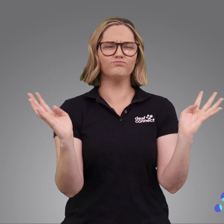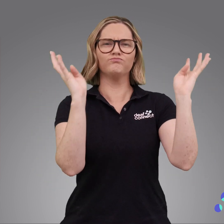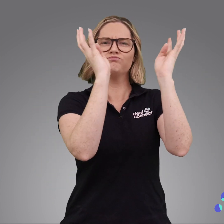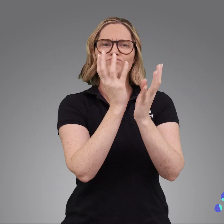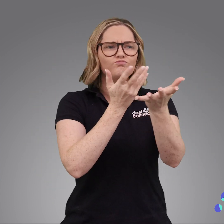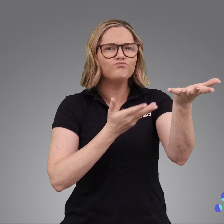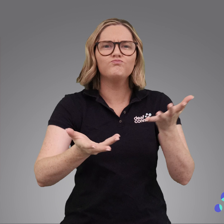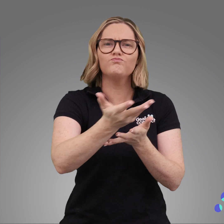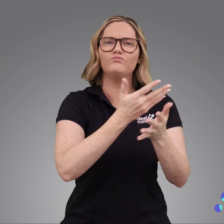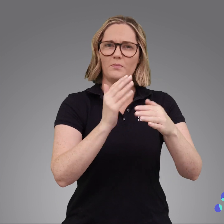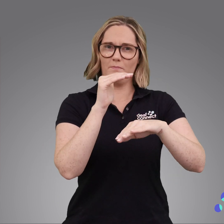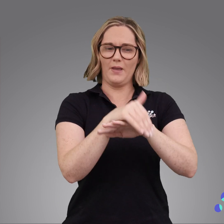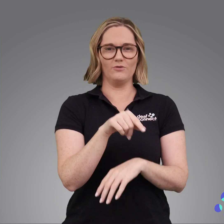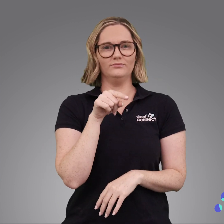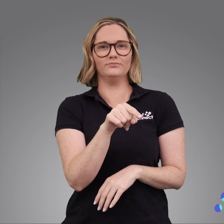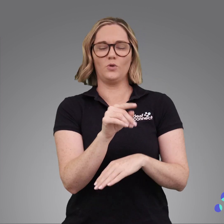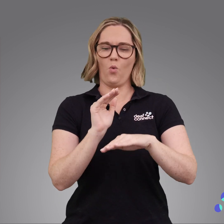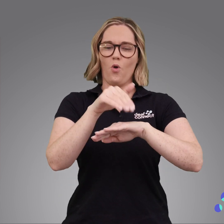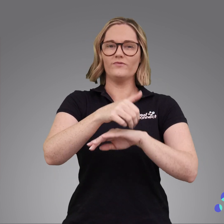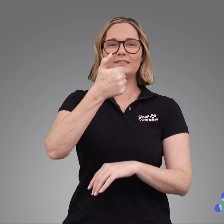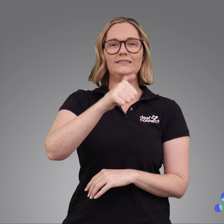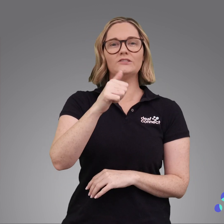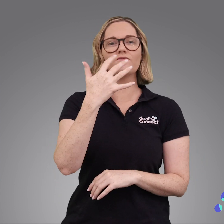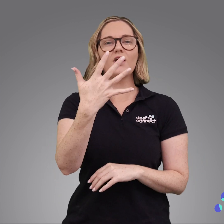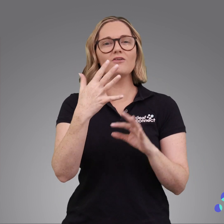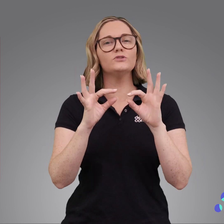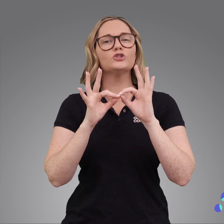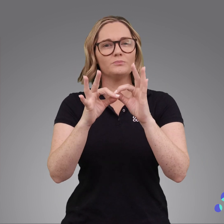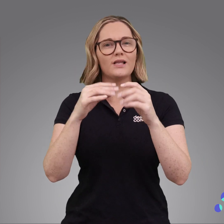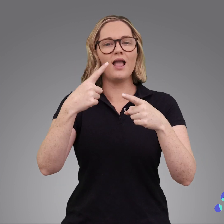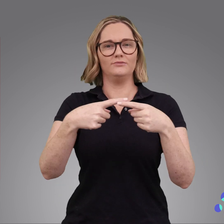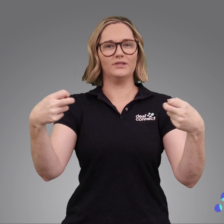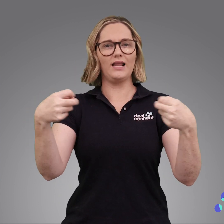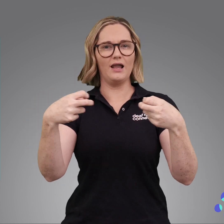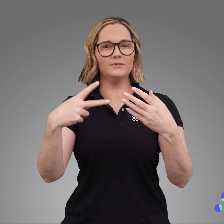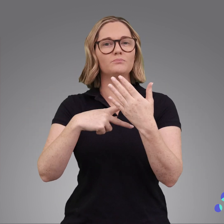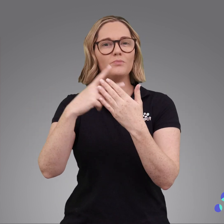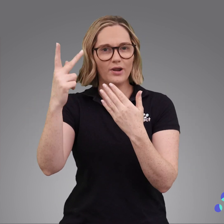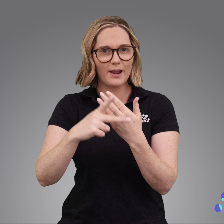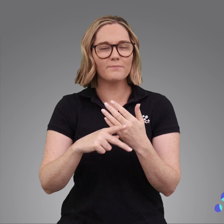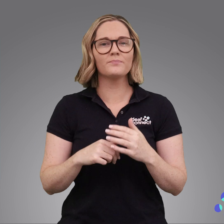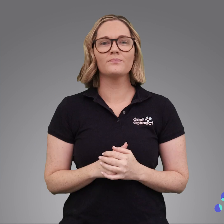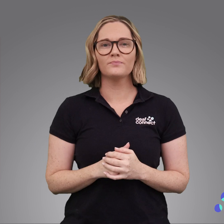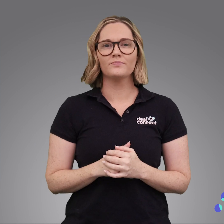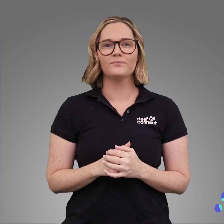We believe it is valuable to meet with our community to talk about this program, the live captioning and interpreting program.